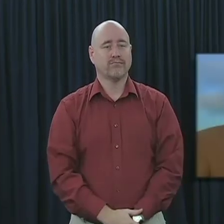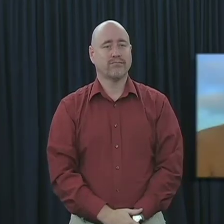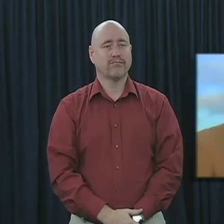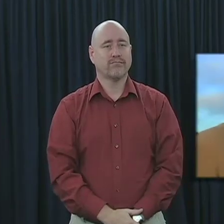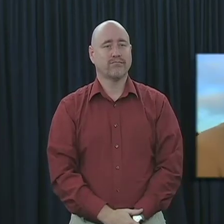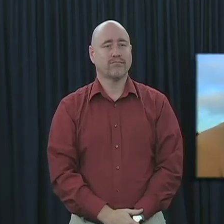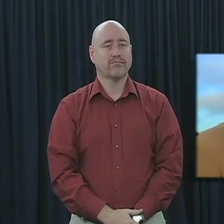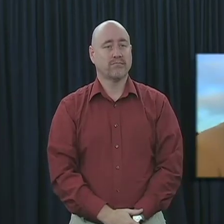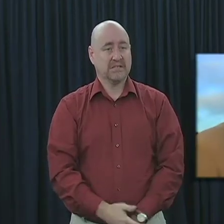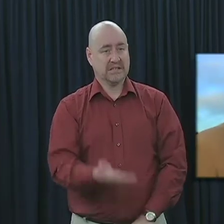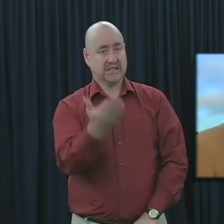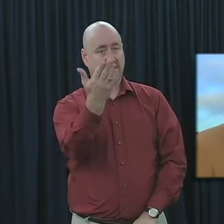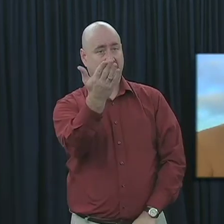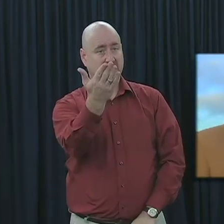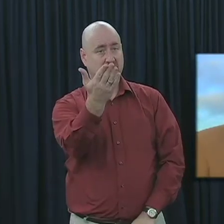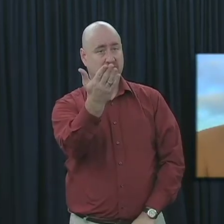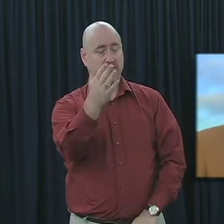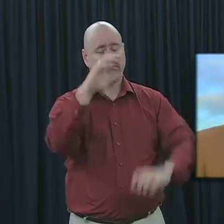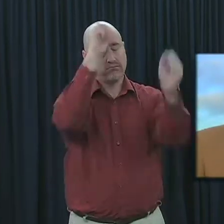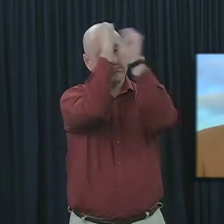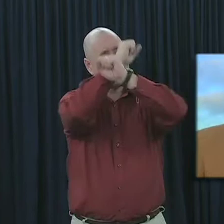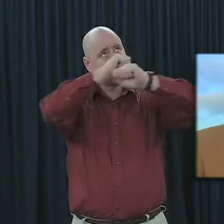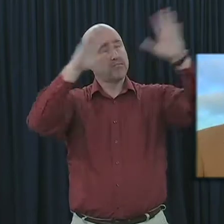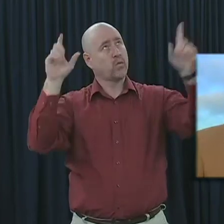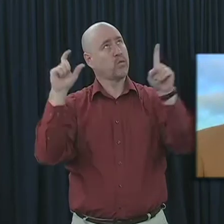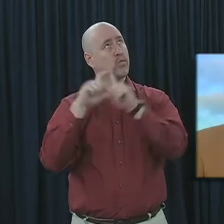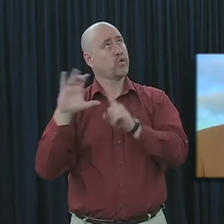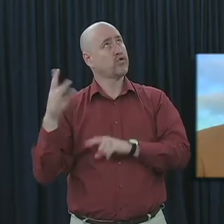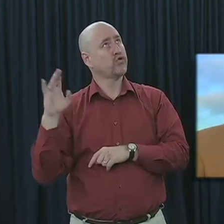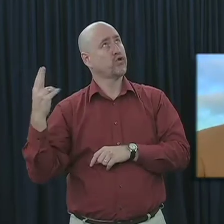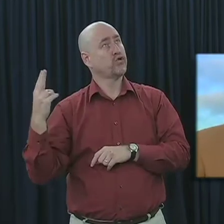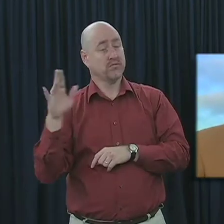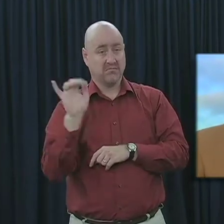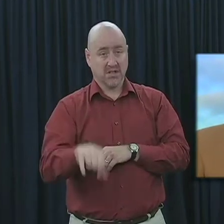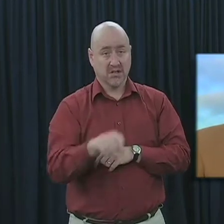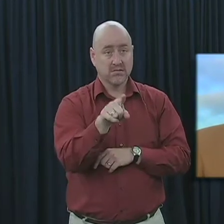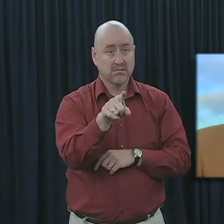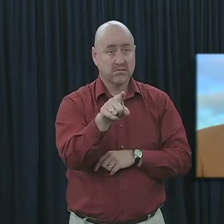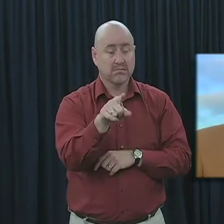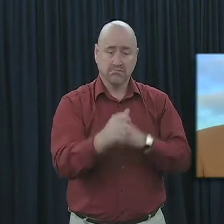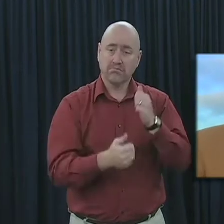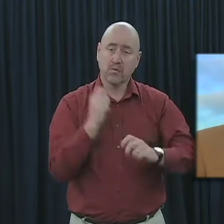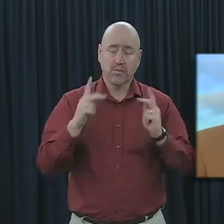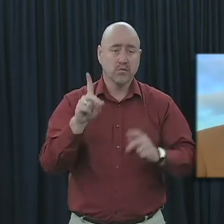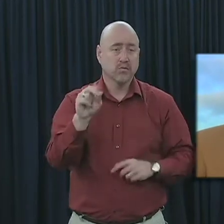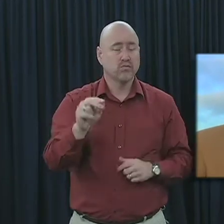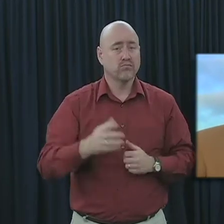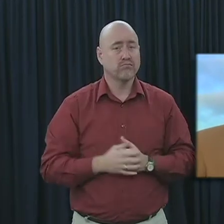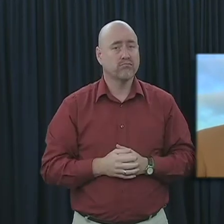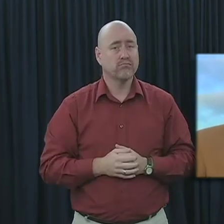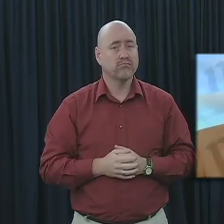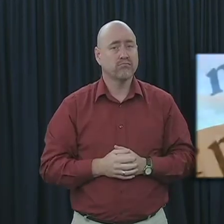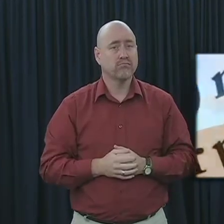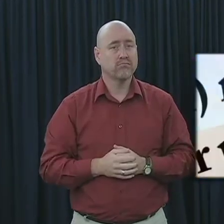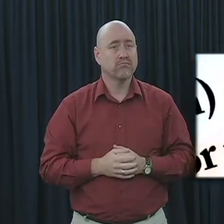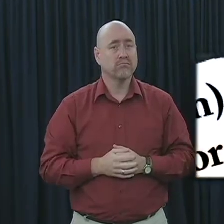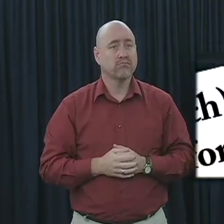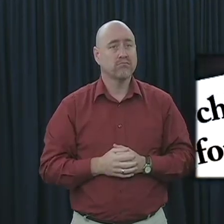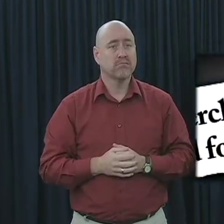Is this what you think of when you think of a church? That's what most people think of. And you know, even the dictionary